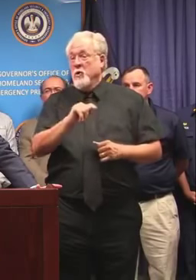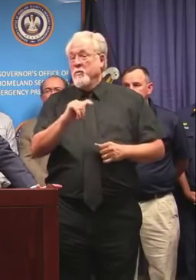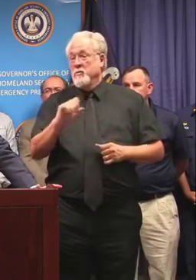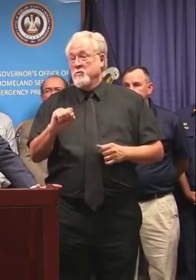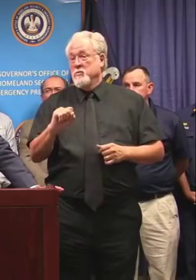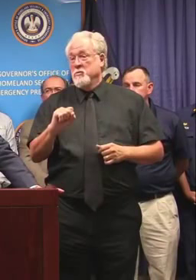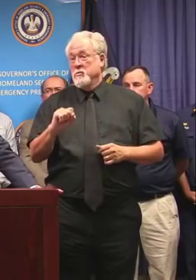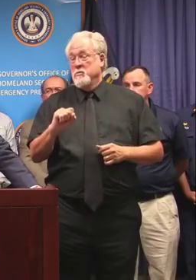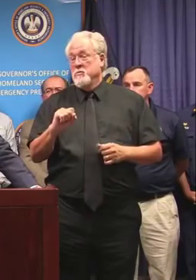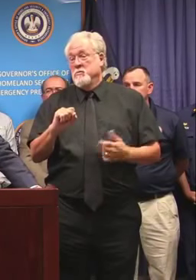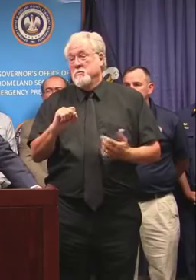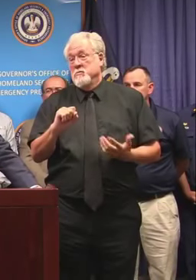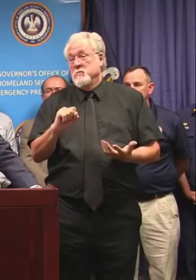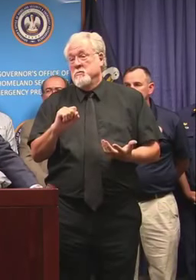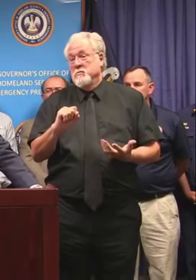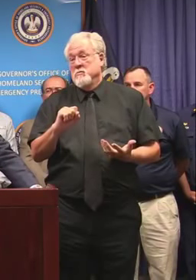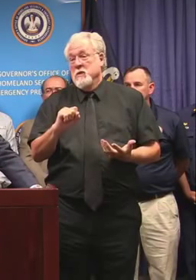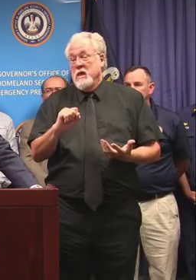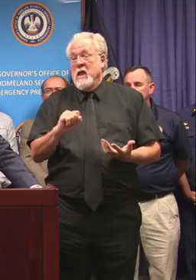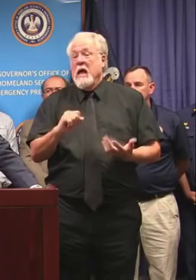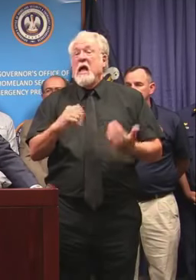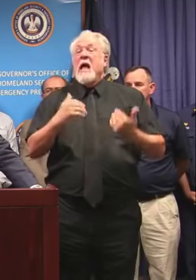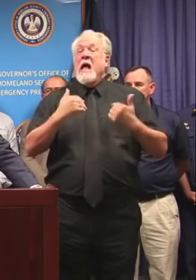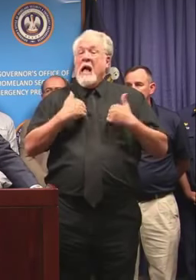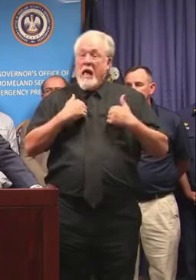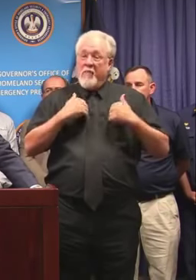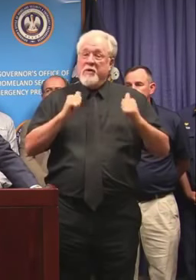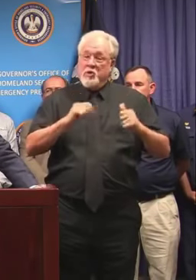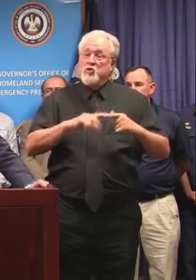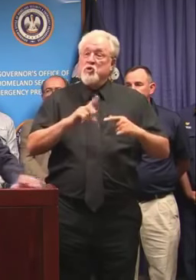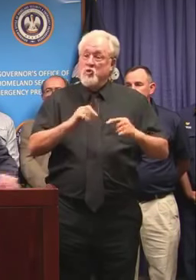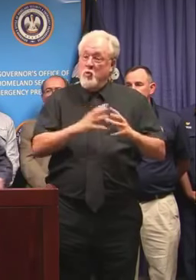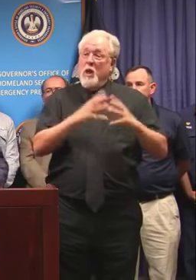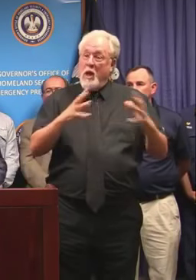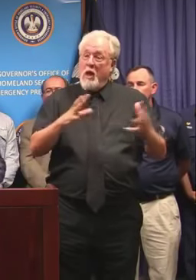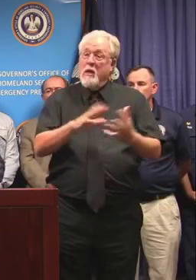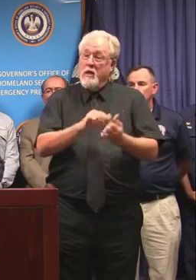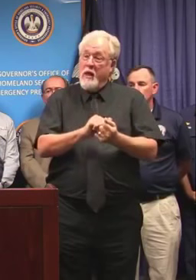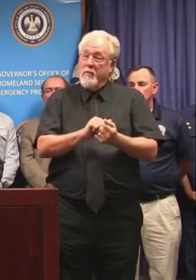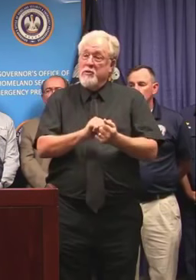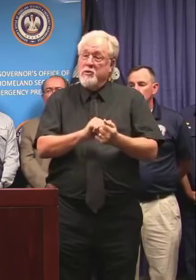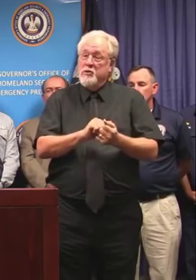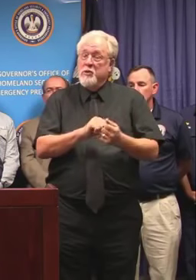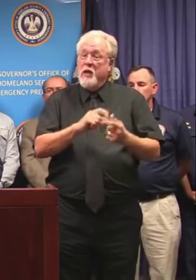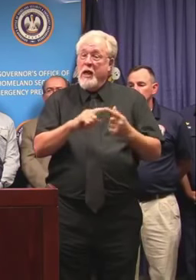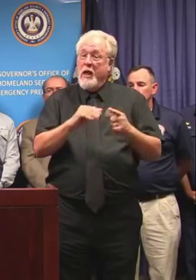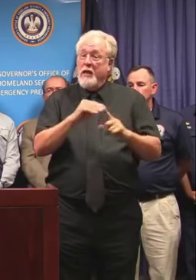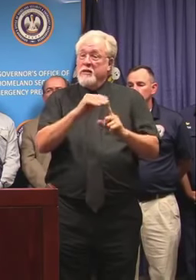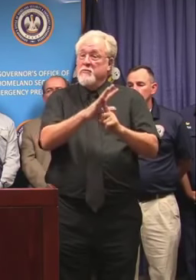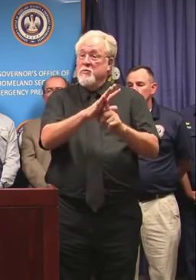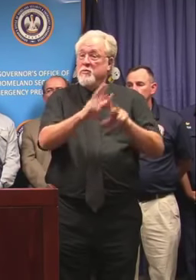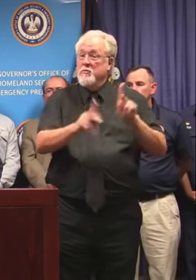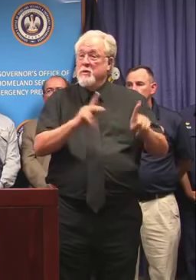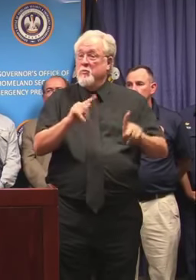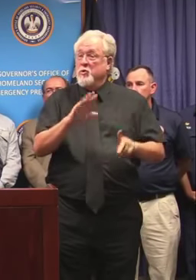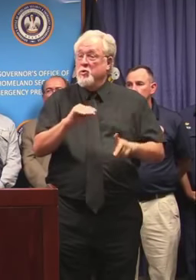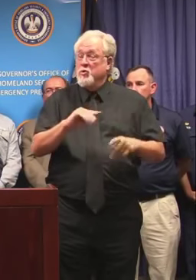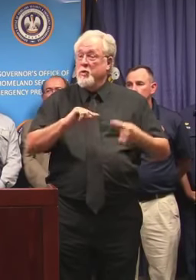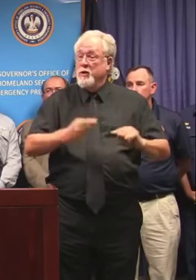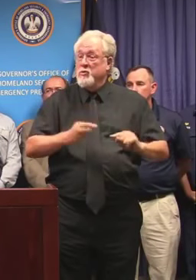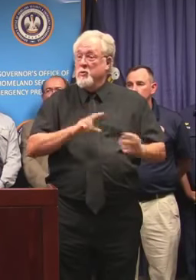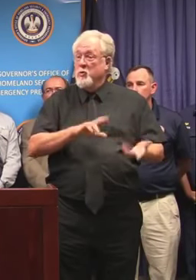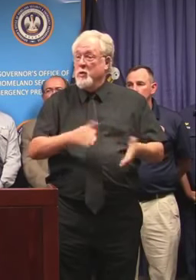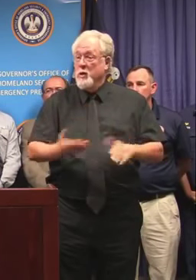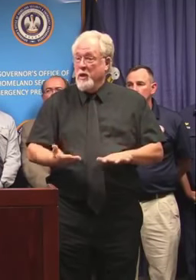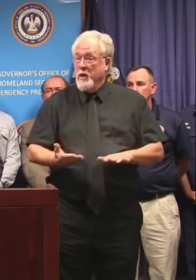storm, it has the potential to do an awful lot of damage and expose a lot of people to injury or